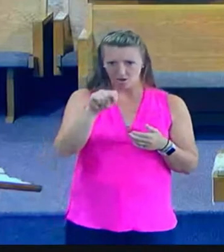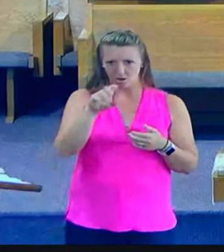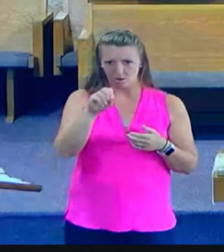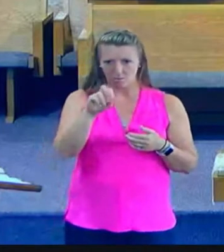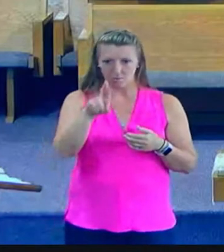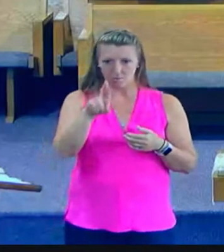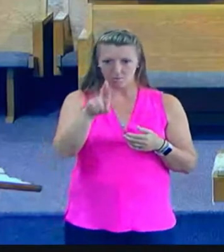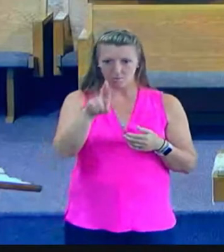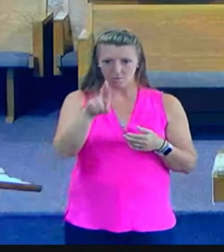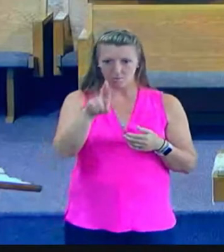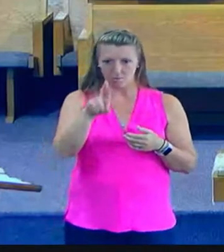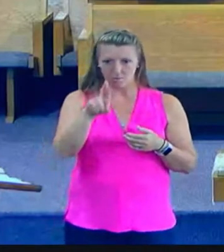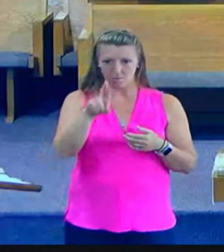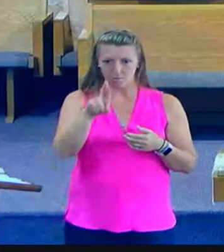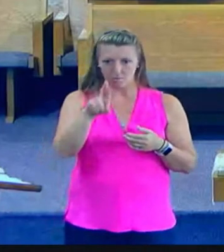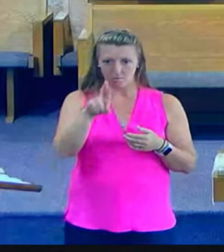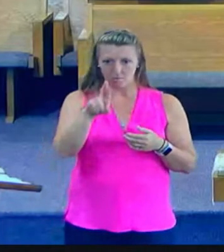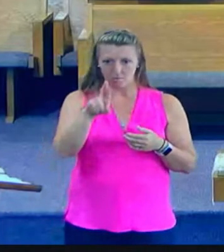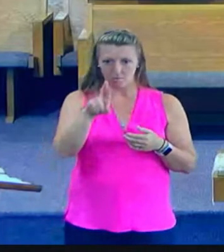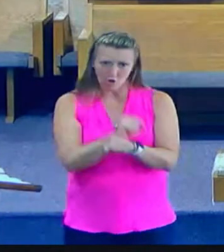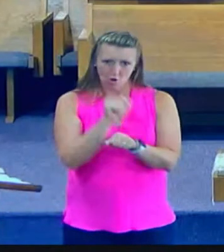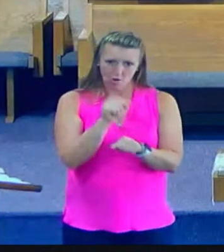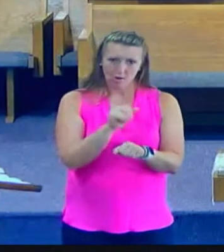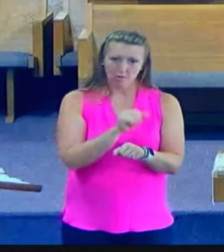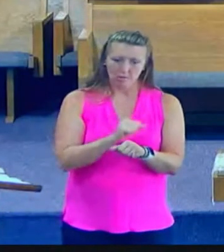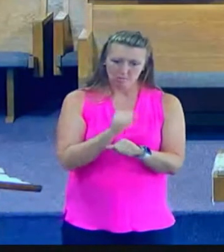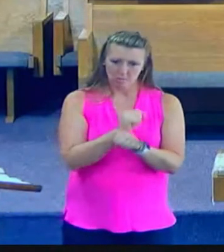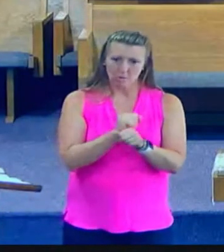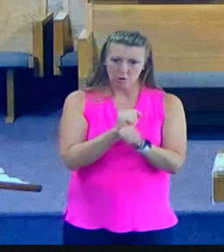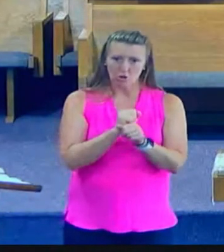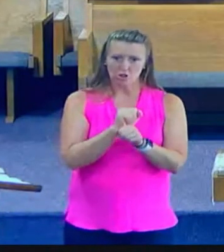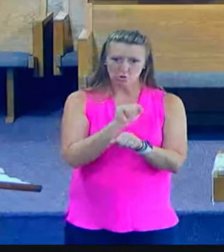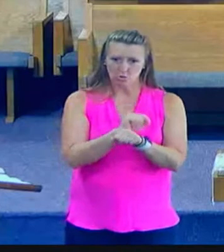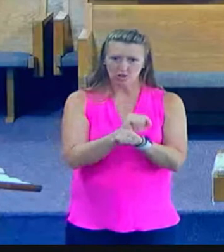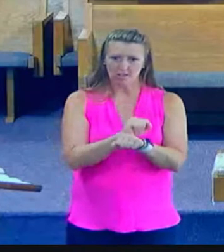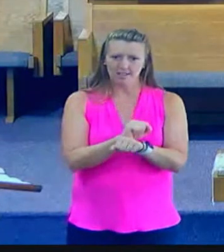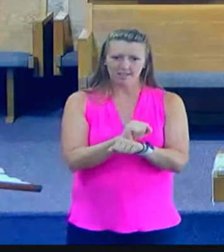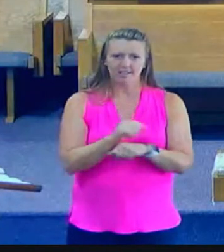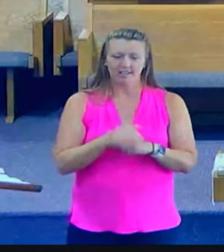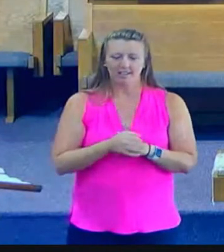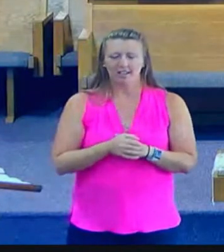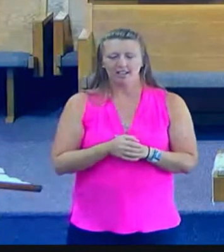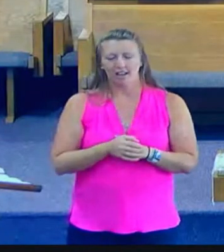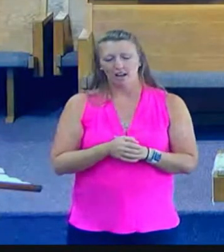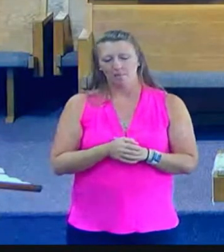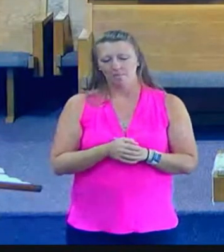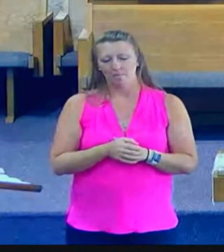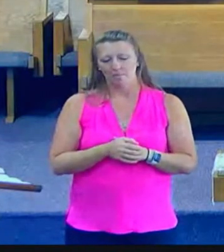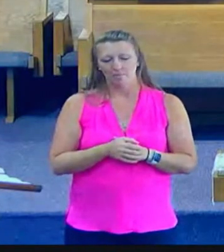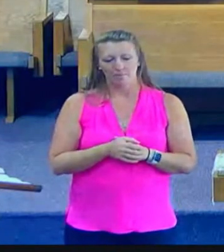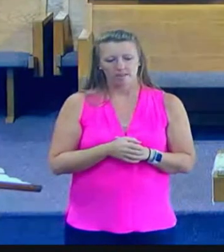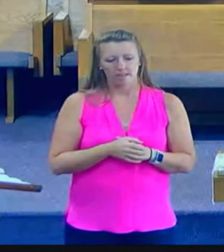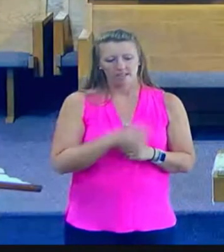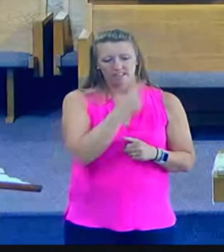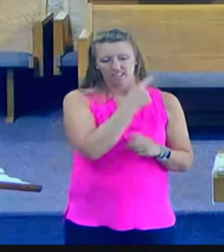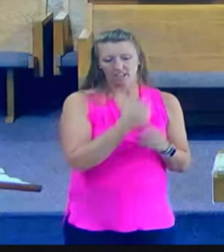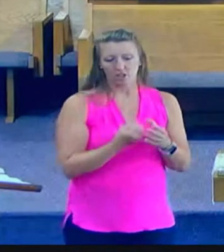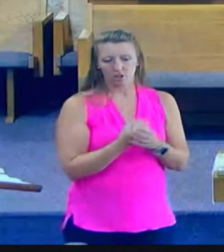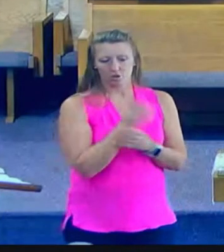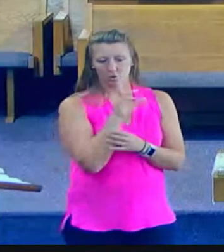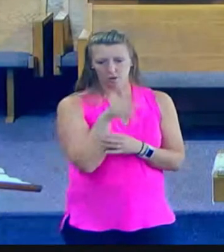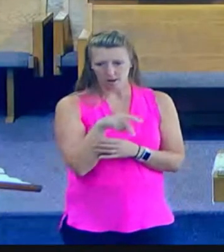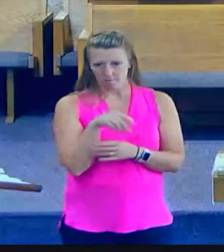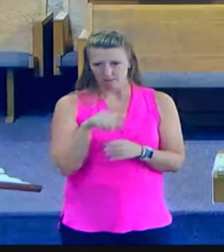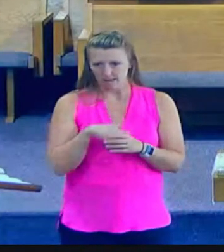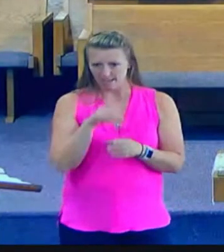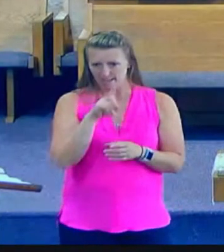before another can. Now, I grew up in small town Delhi, not that far from here, but I